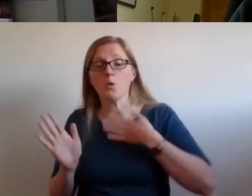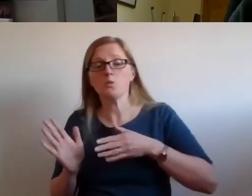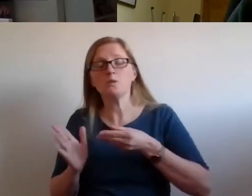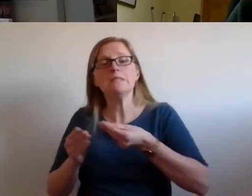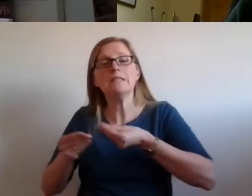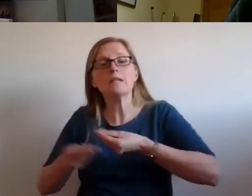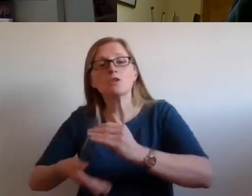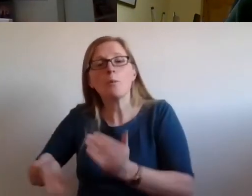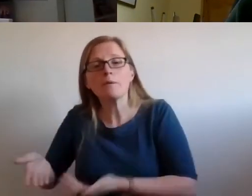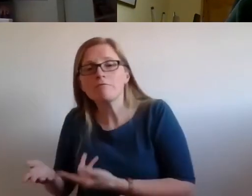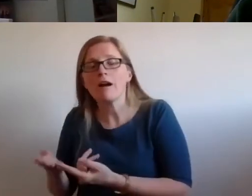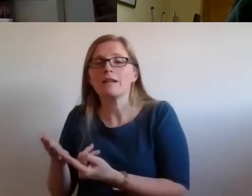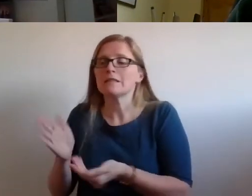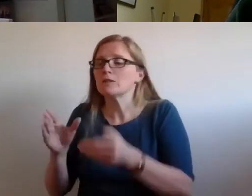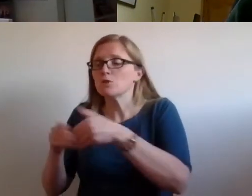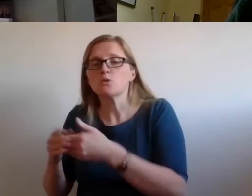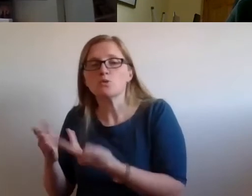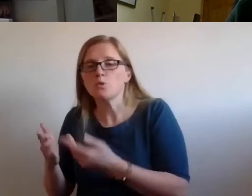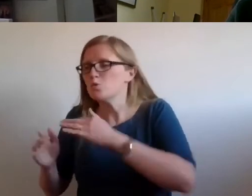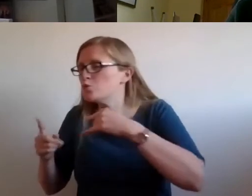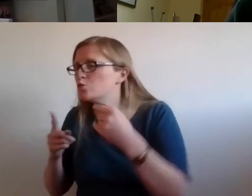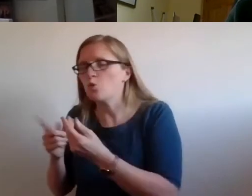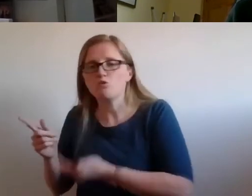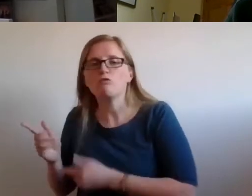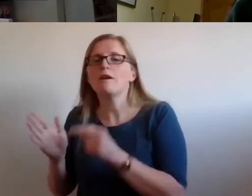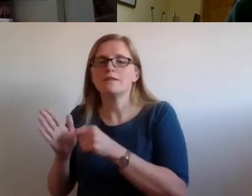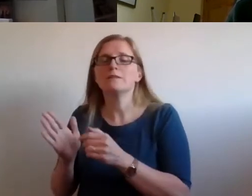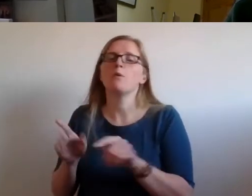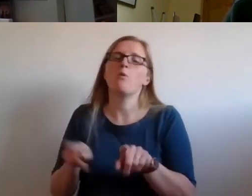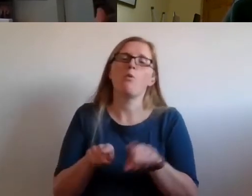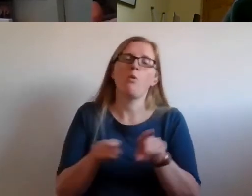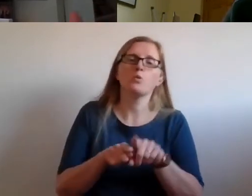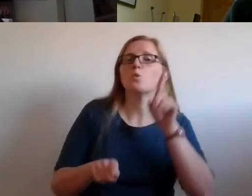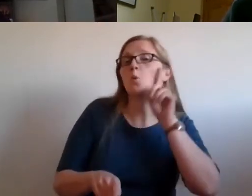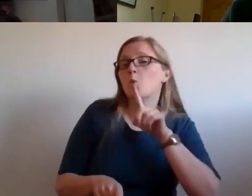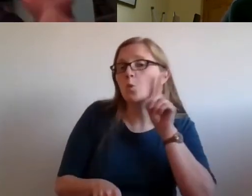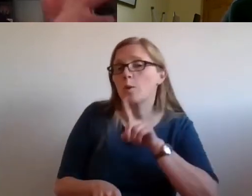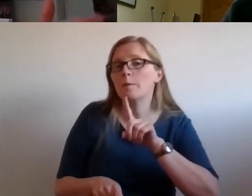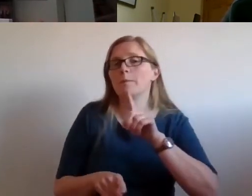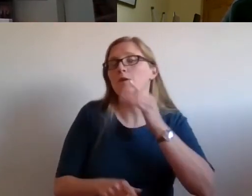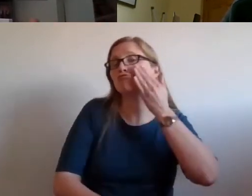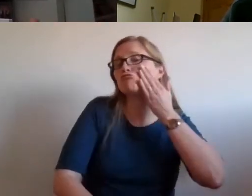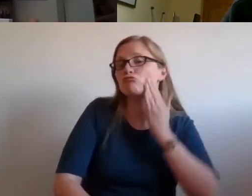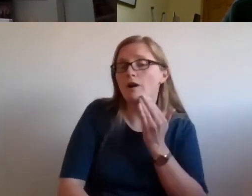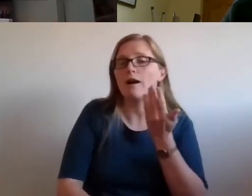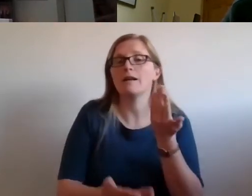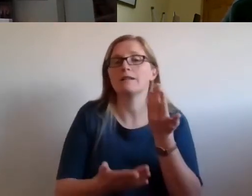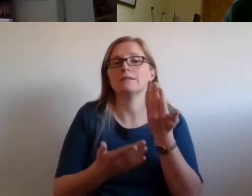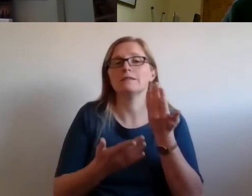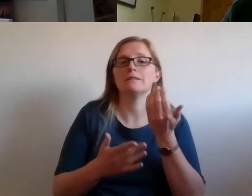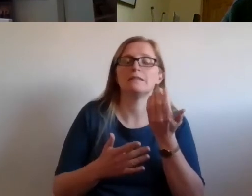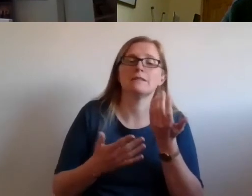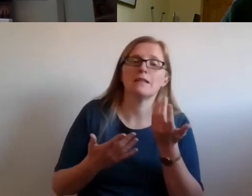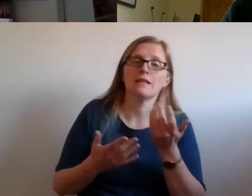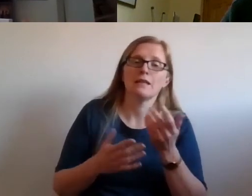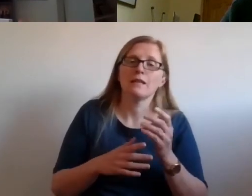covenants on women's rights, on racial discrimination, on disability rights, they form part of a whole and